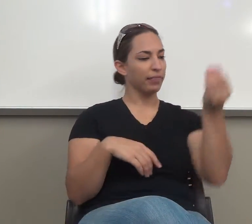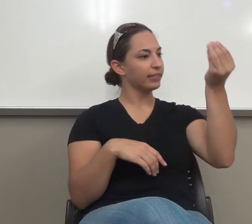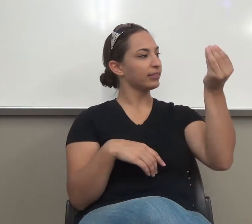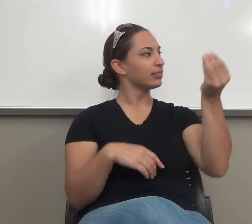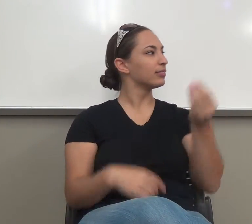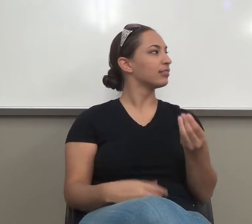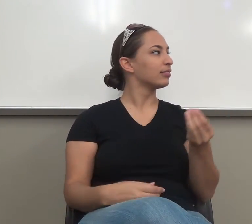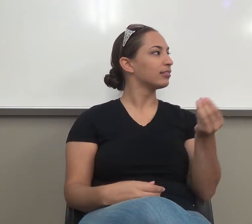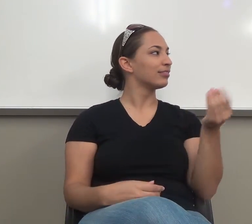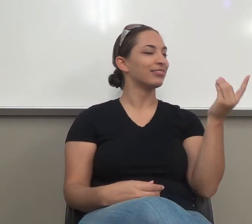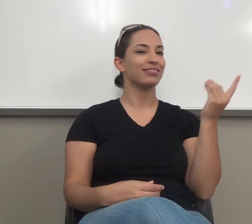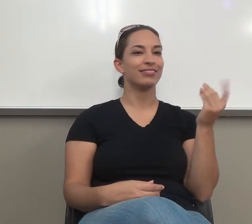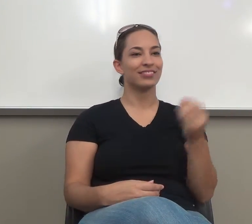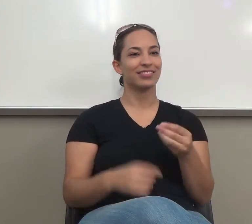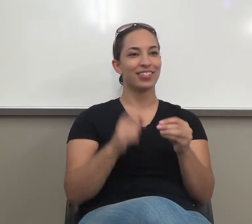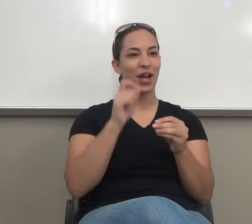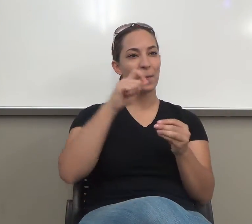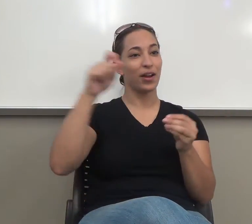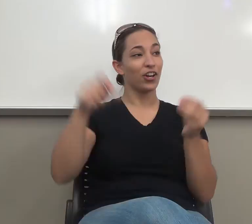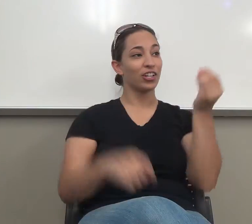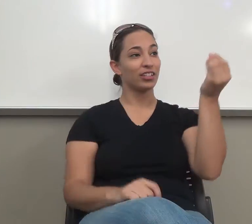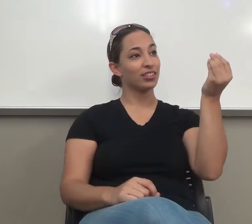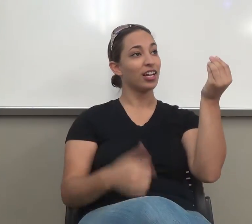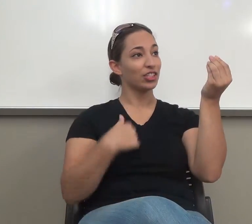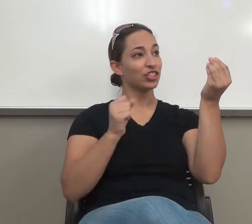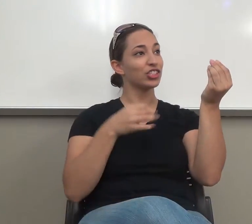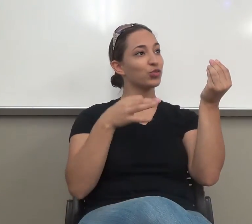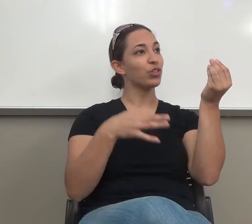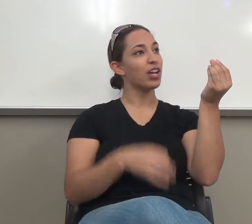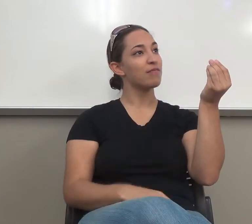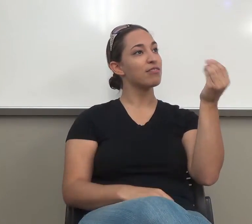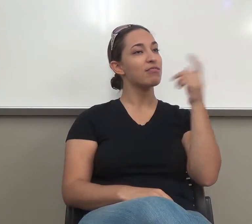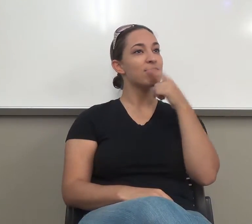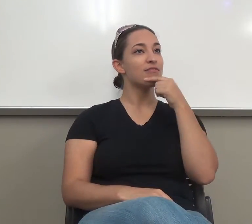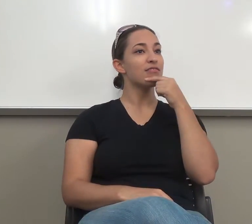Okay. Describe this. Okay. Describe could describe my dog.